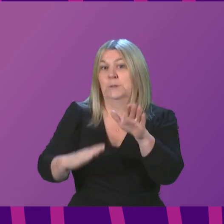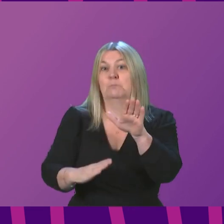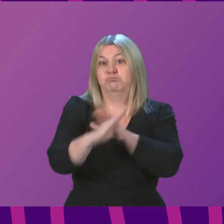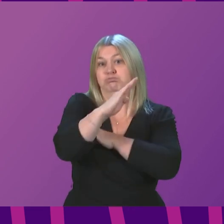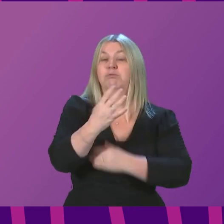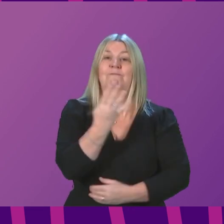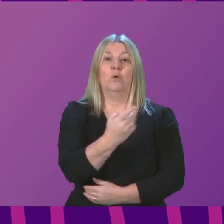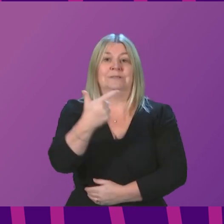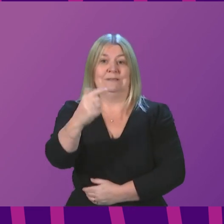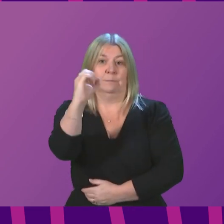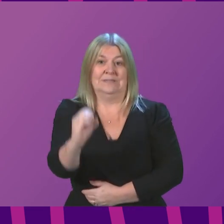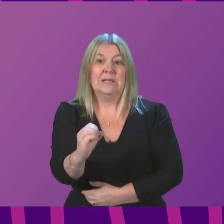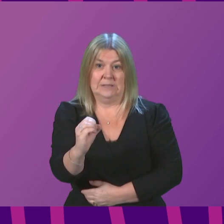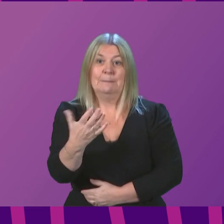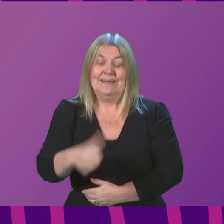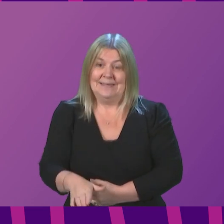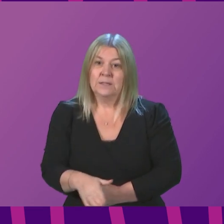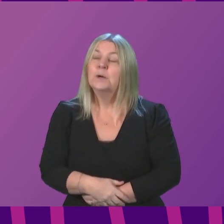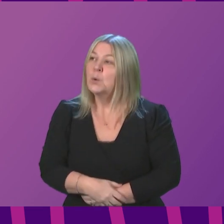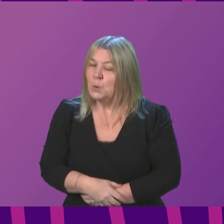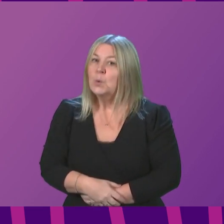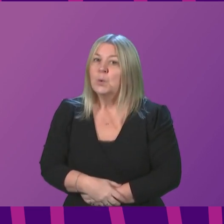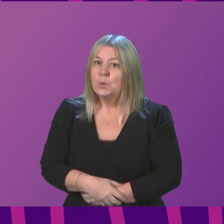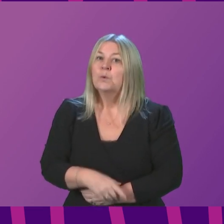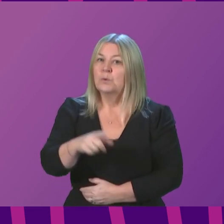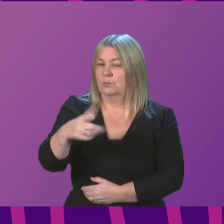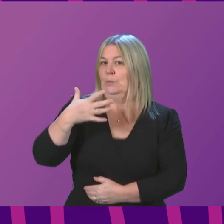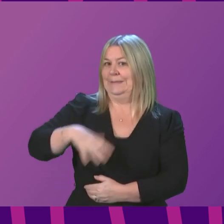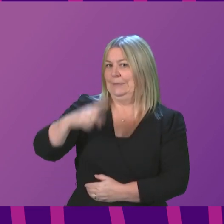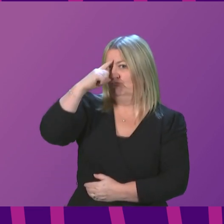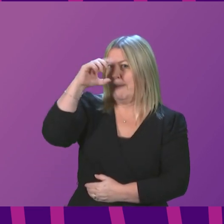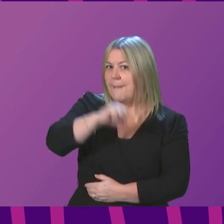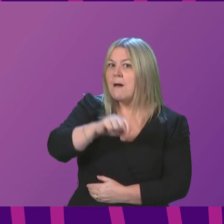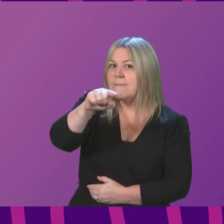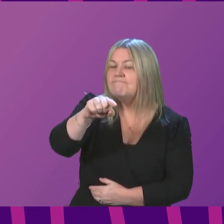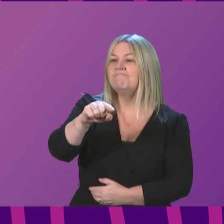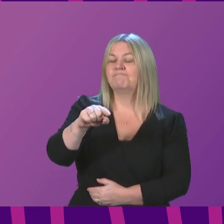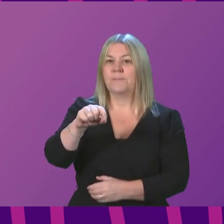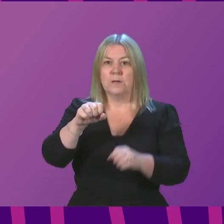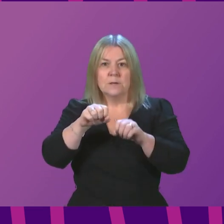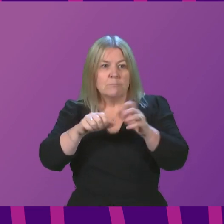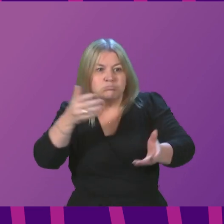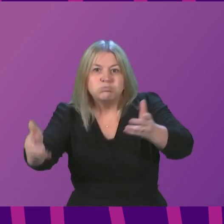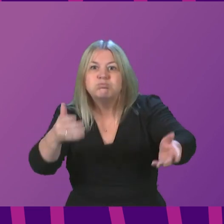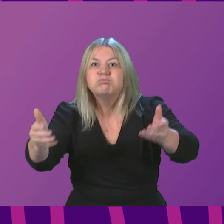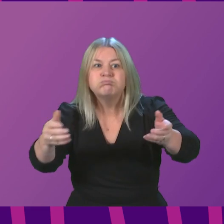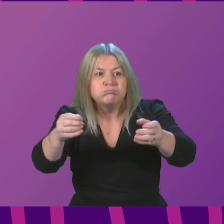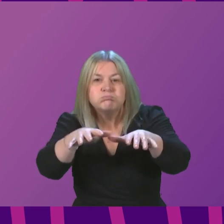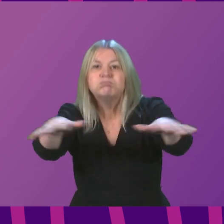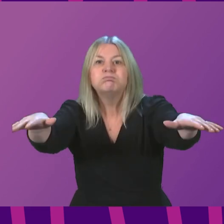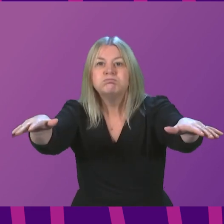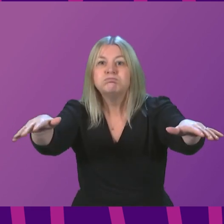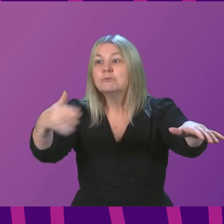47 per cent. We should also bear in mind that any transmission over recent days will not yet be fully